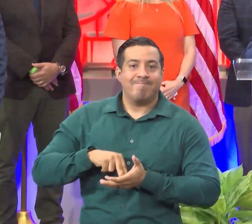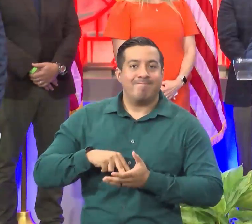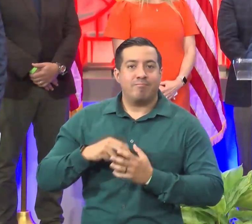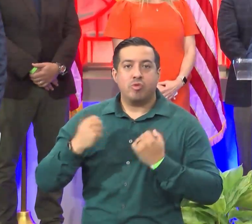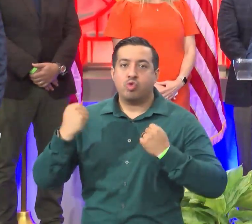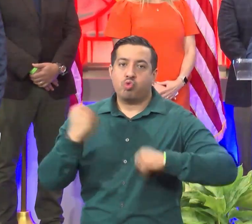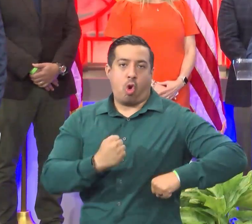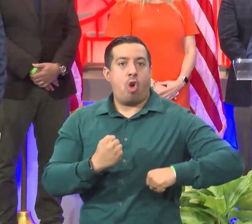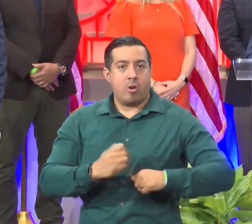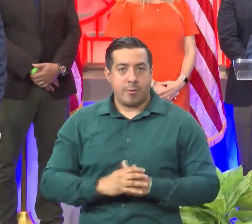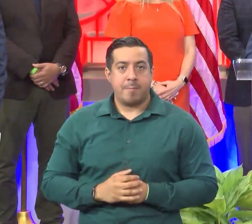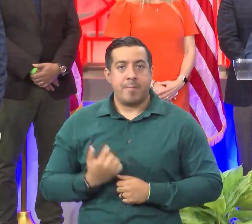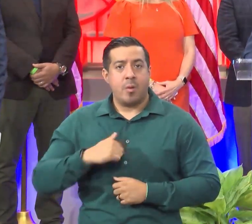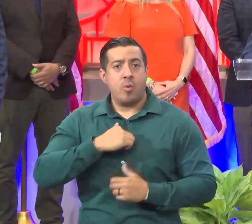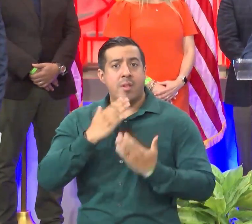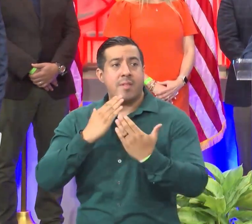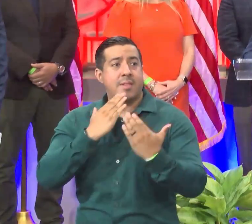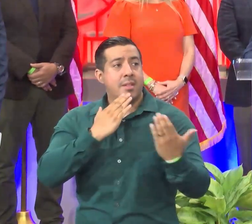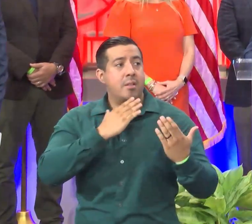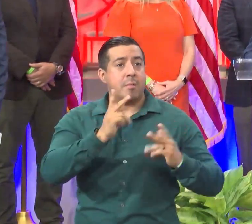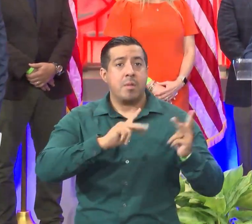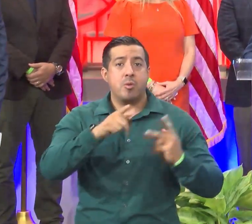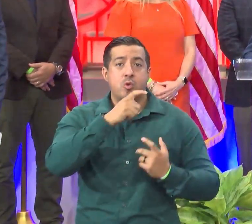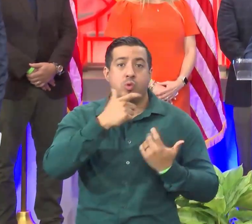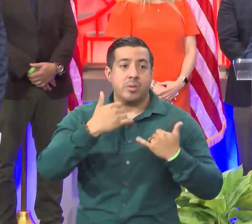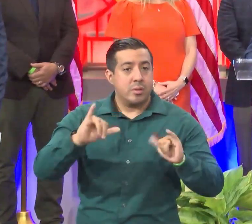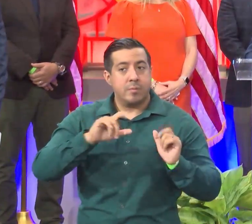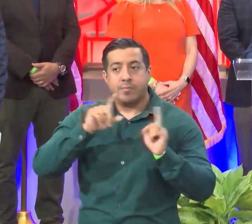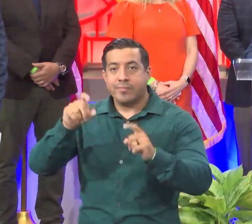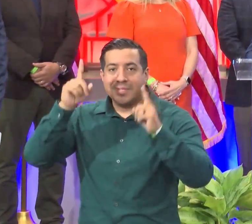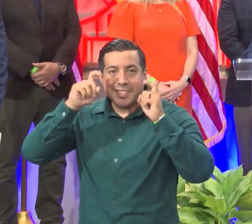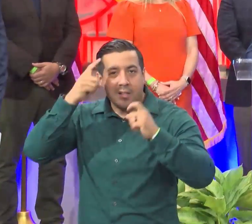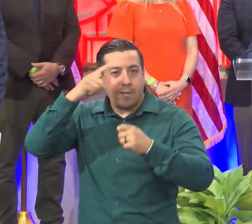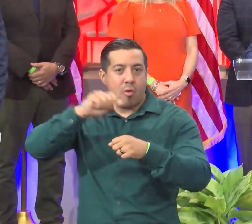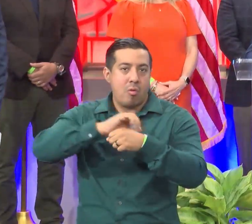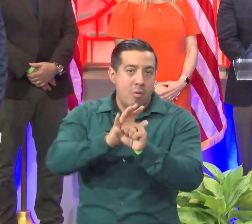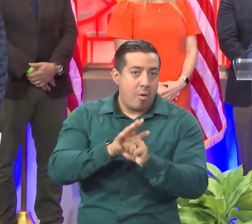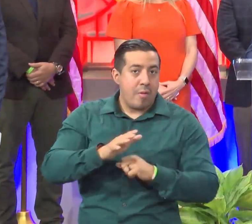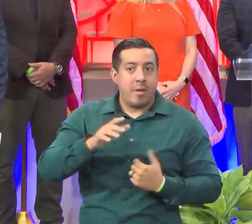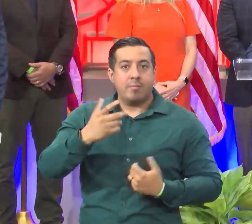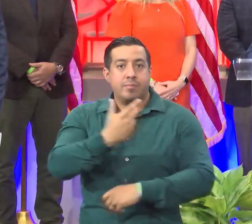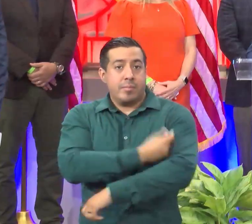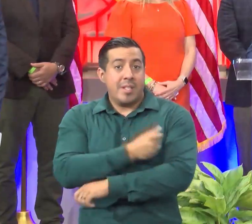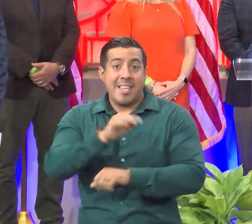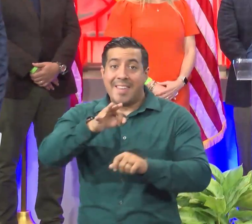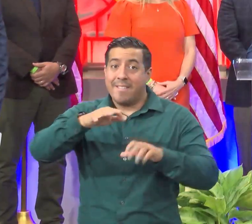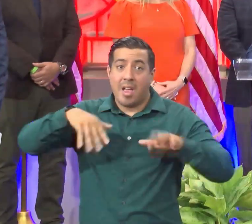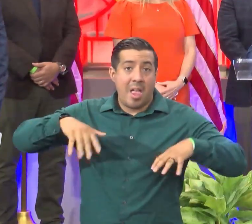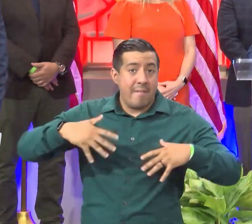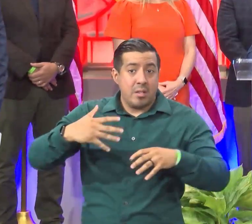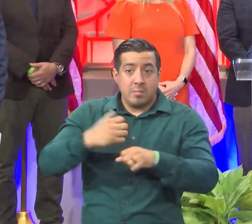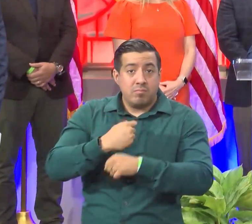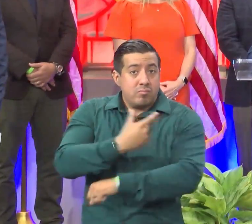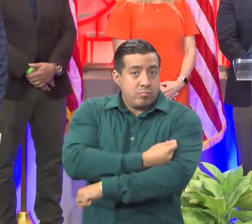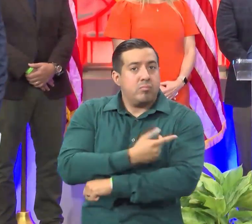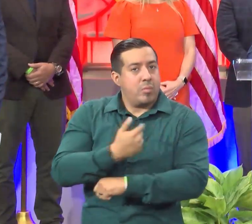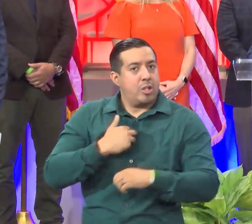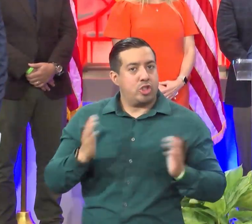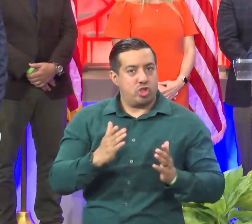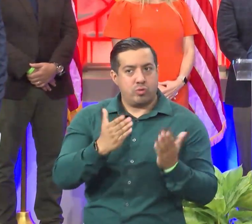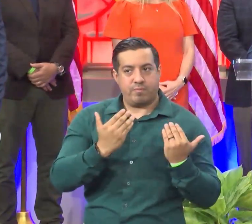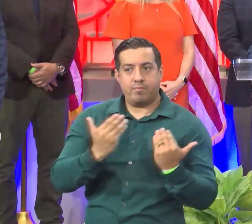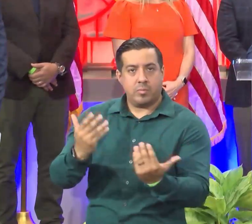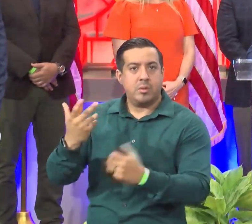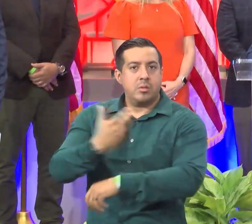Houstonians who continue to get tested and vaccinated. If you haven't been vaccinated, I encourage you to do so because